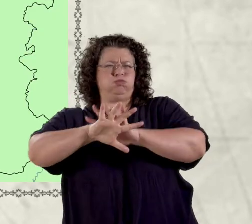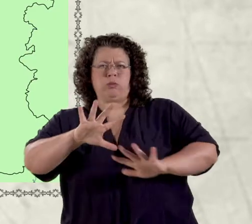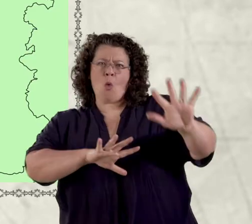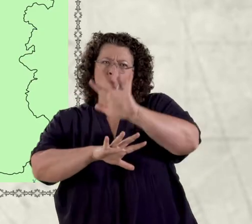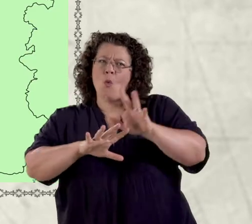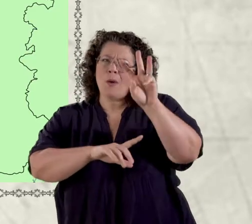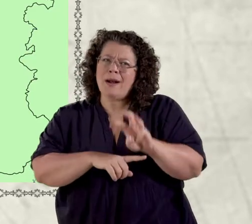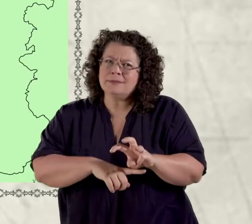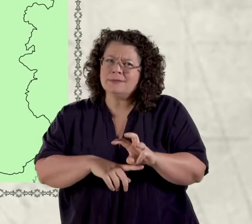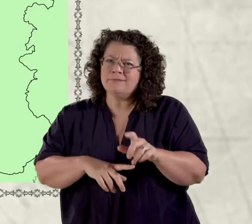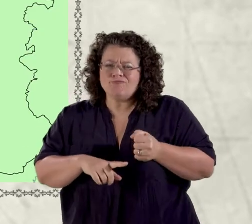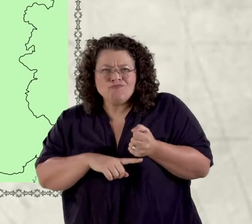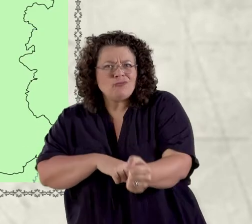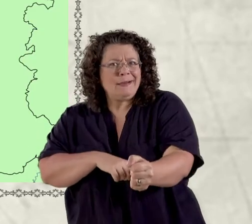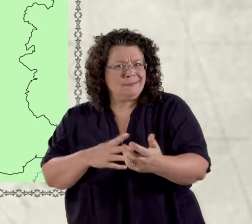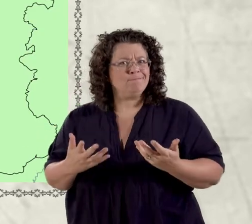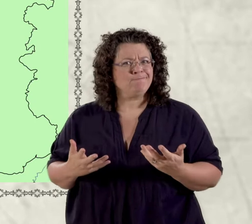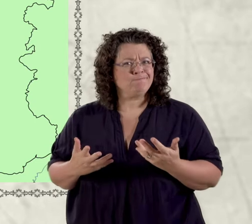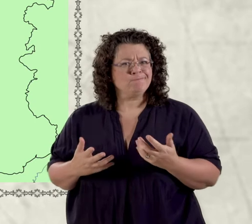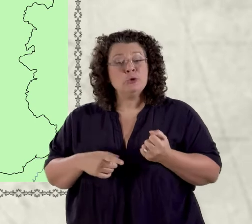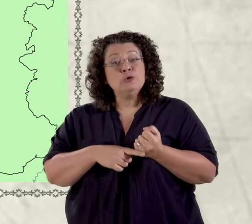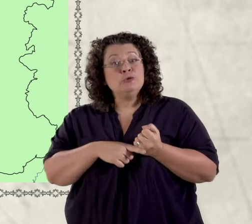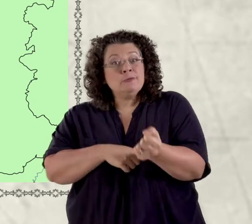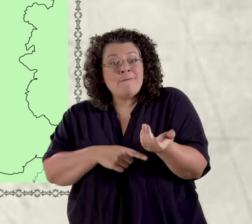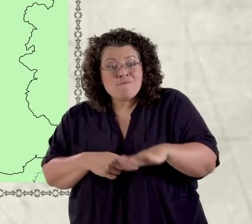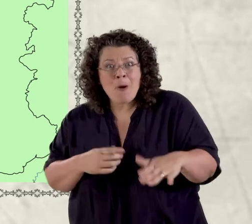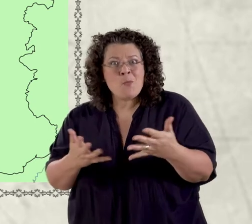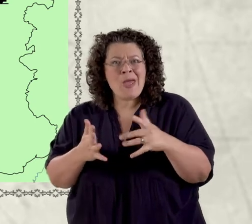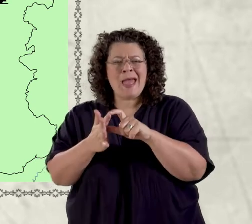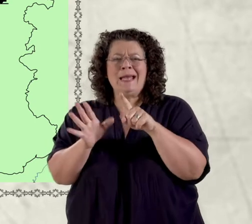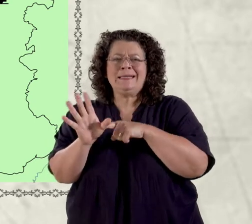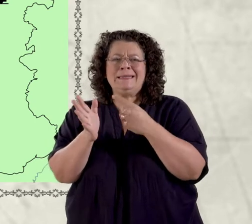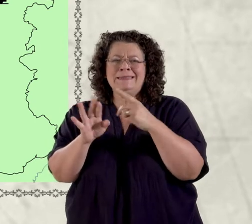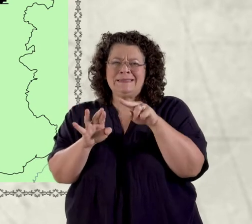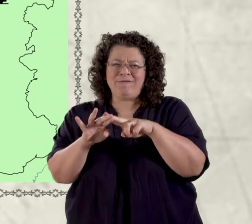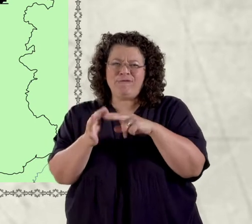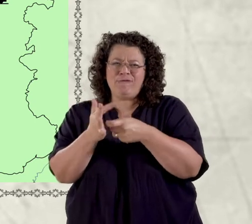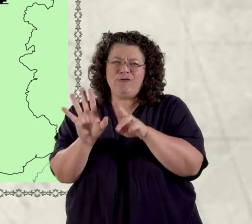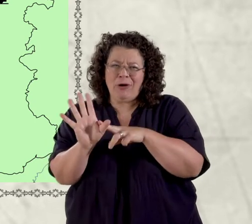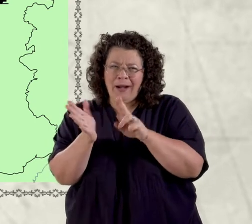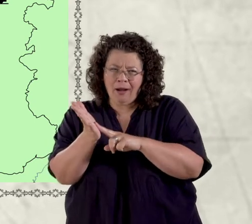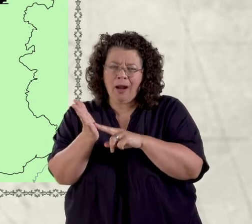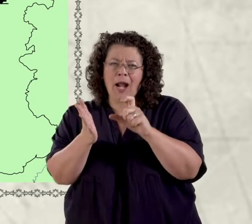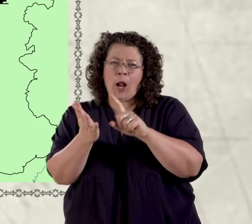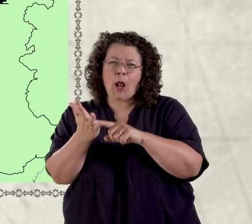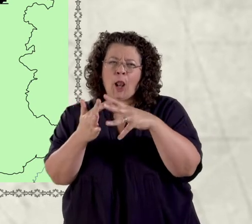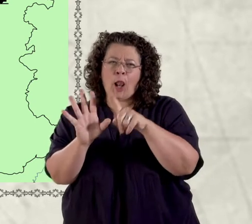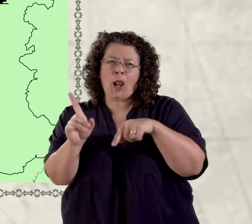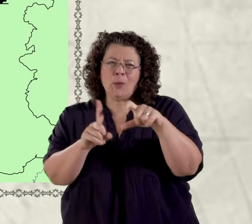of railways railways from duffering clwyd 1858